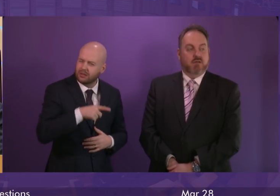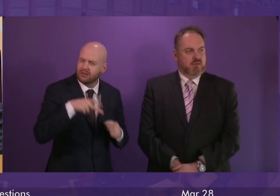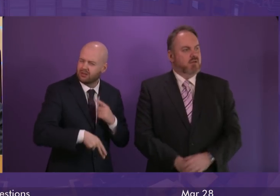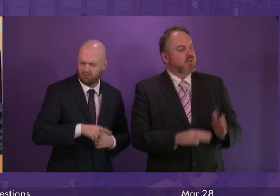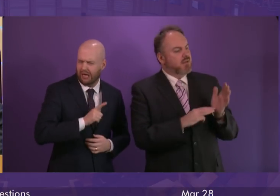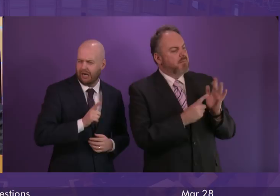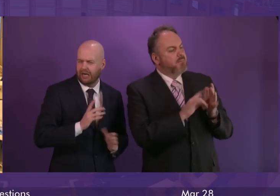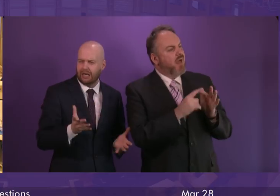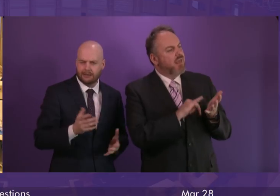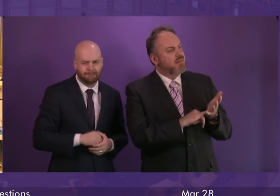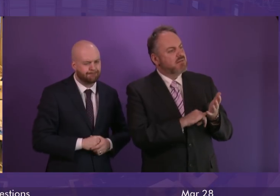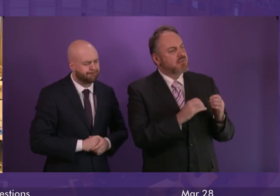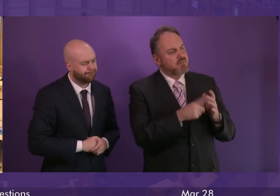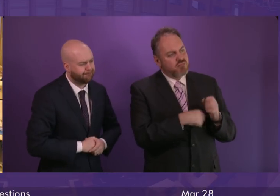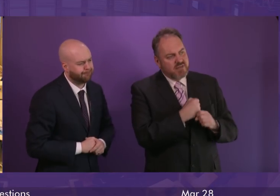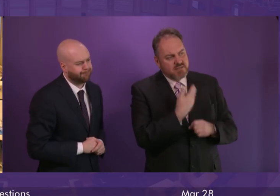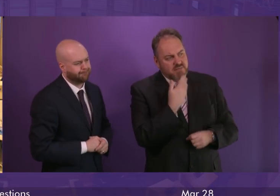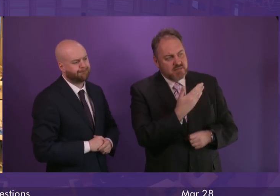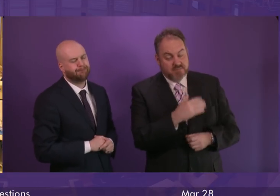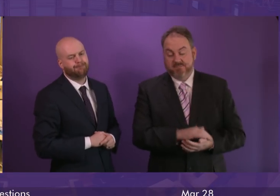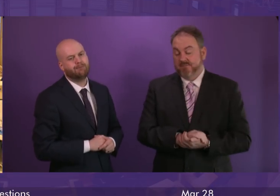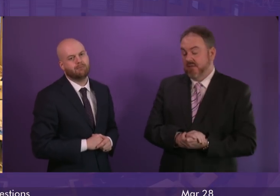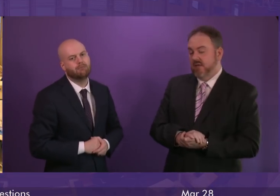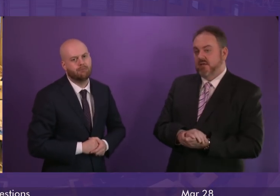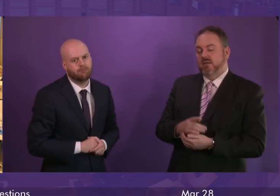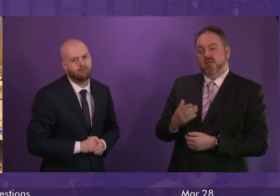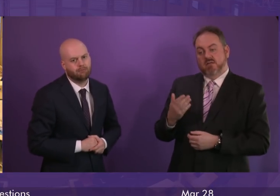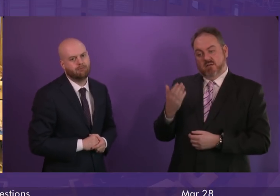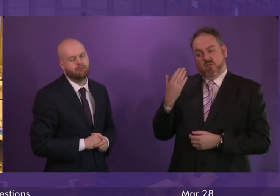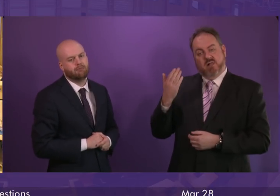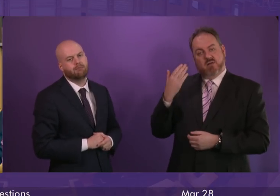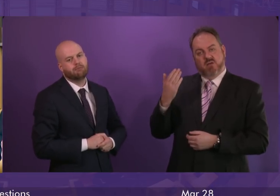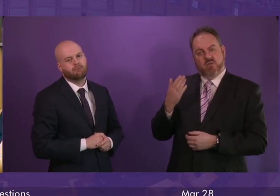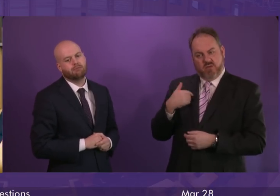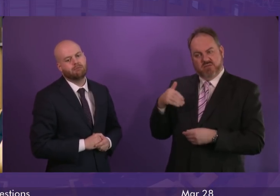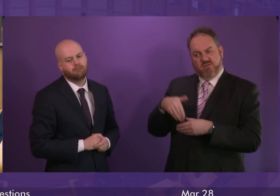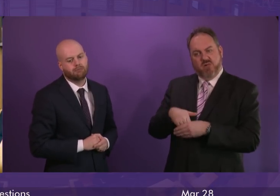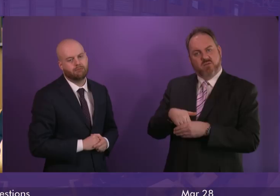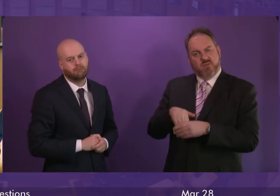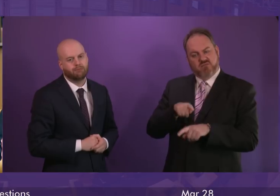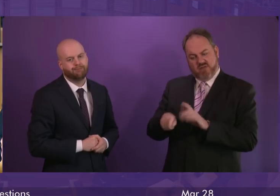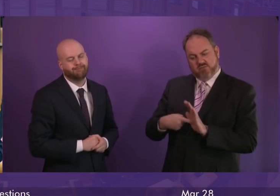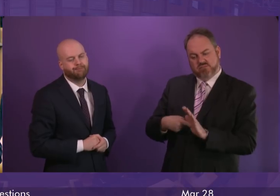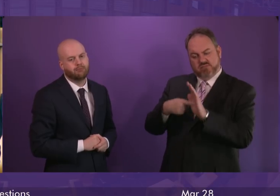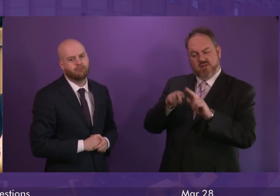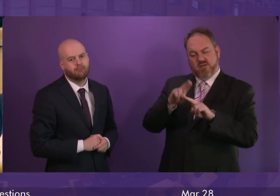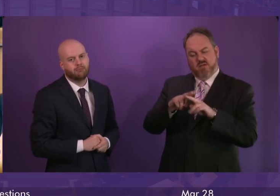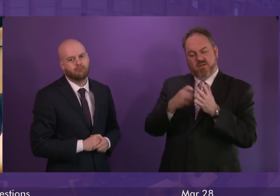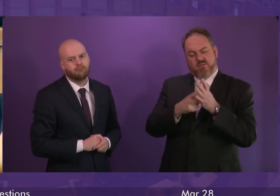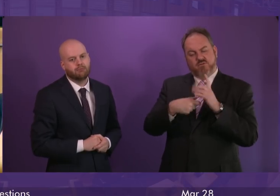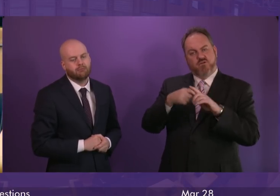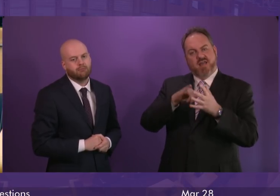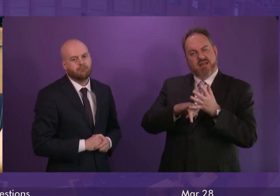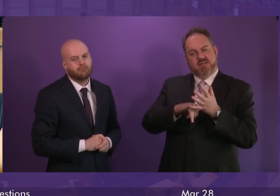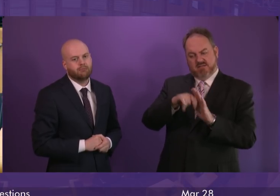And Miles Briggs. Thank you, President. Two years ago, I was honoured to bring forward Frank's Law Bill to Parliament alongside Amanda Capel. And it's